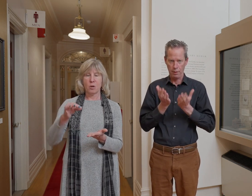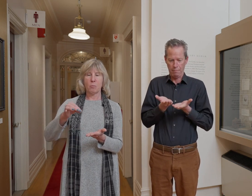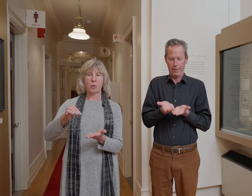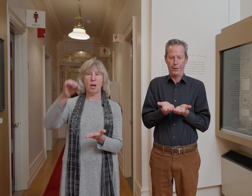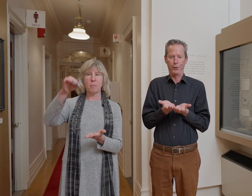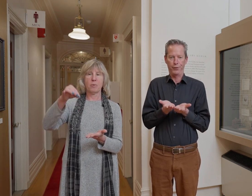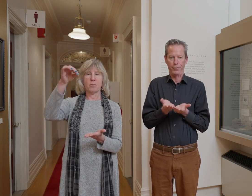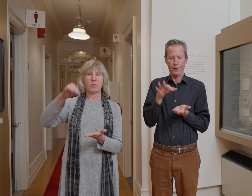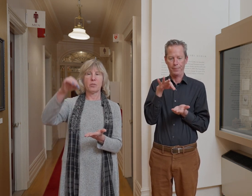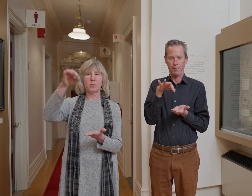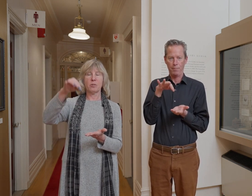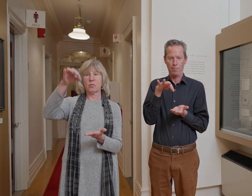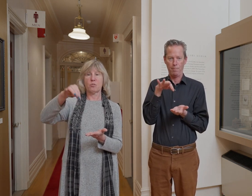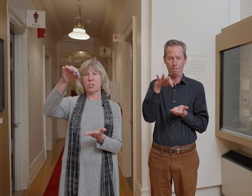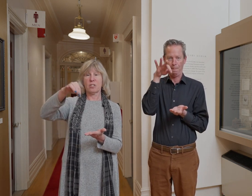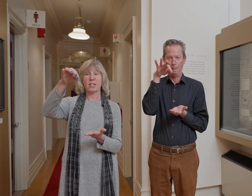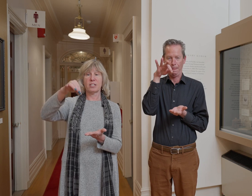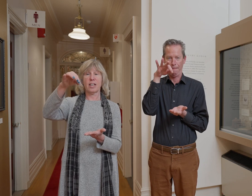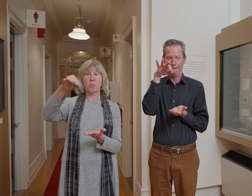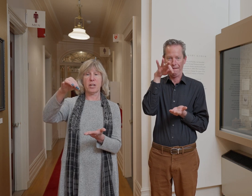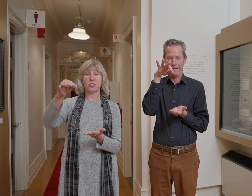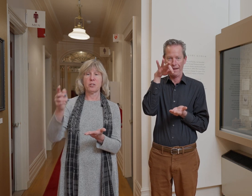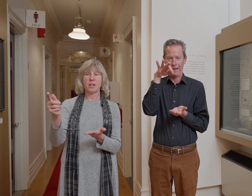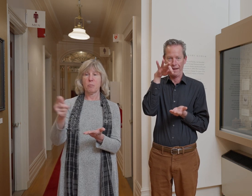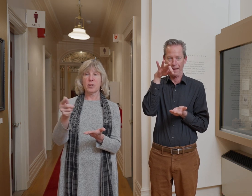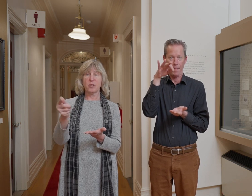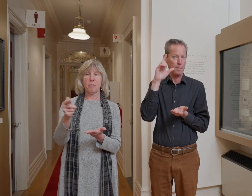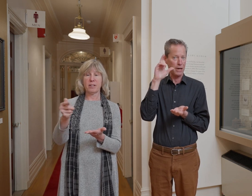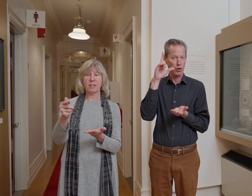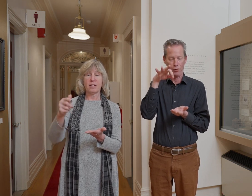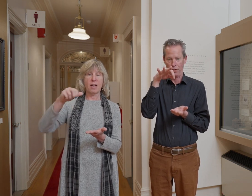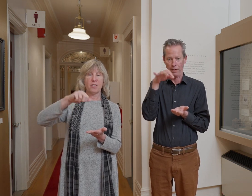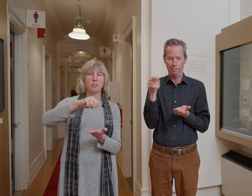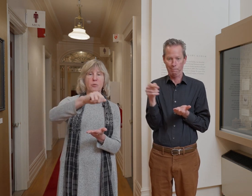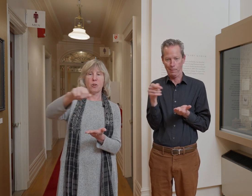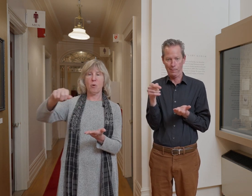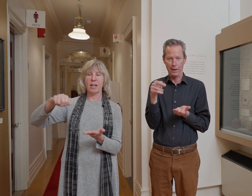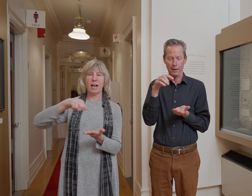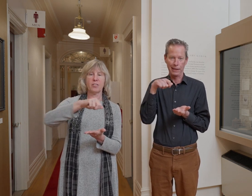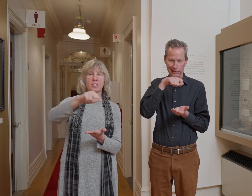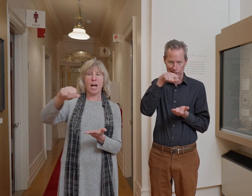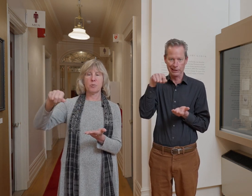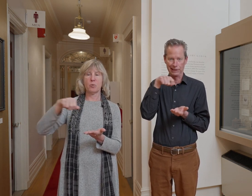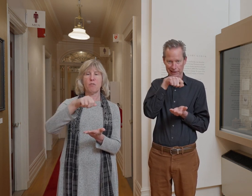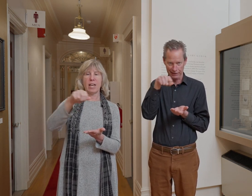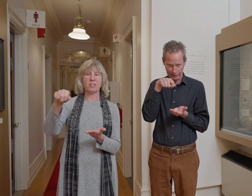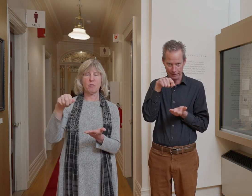pull up the little stretch thing to take the picture, press the button, and then turn a crank at the top to advance the